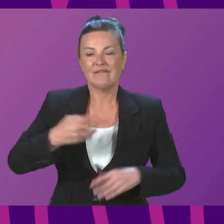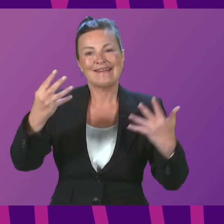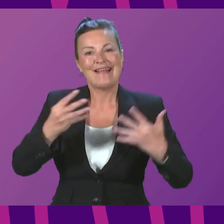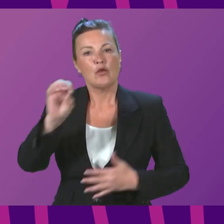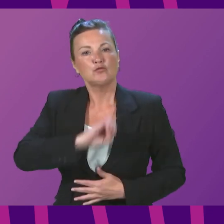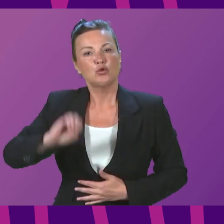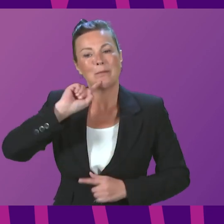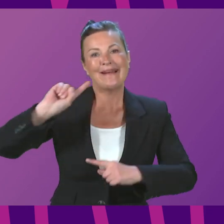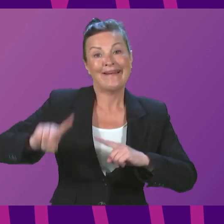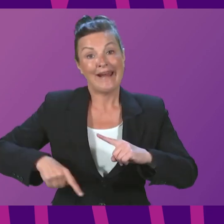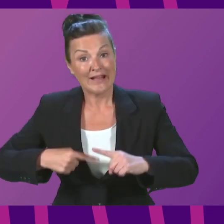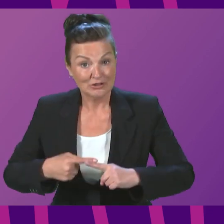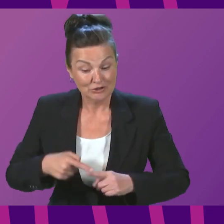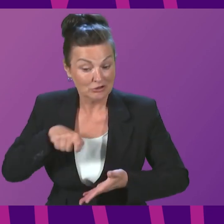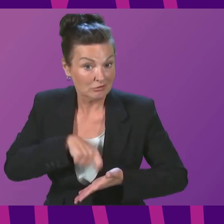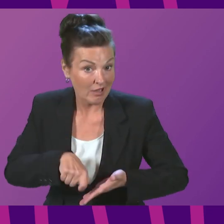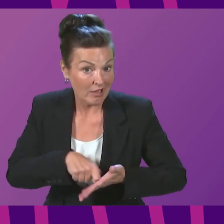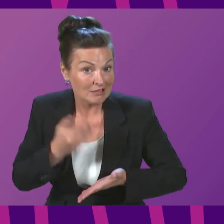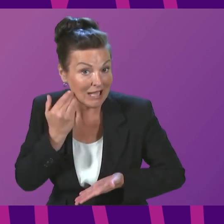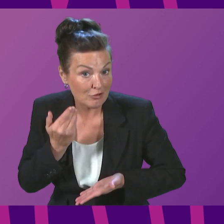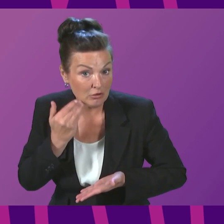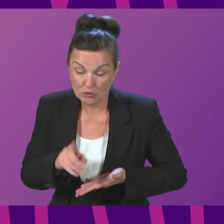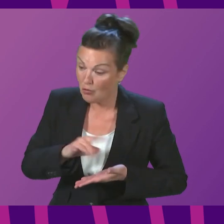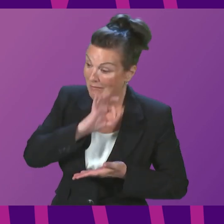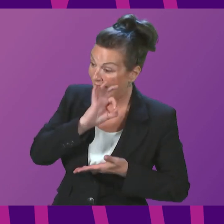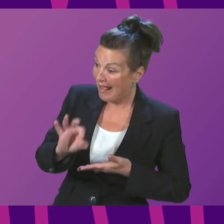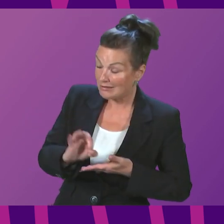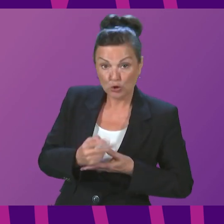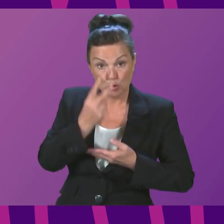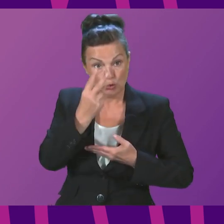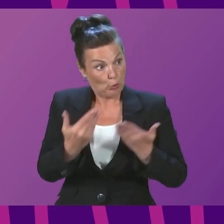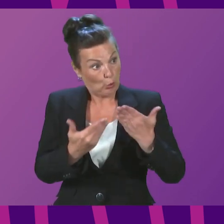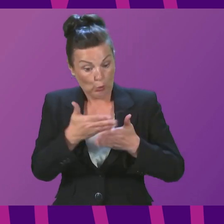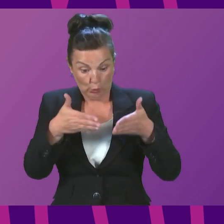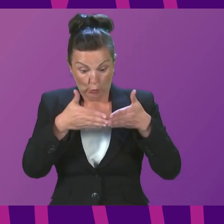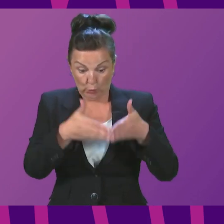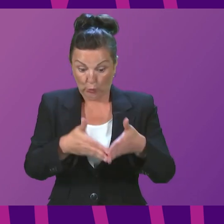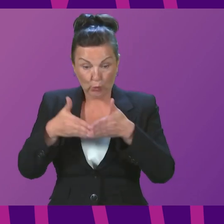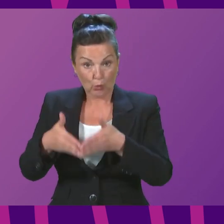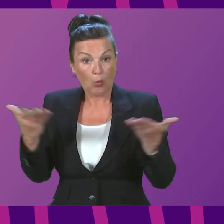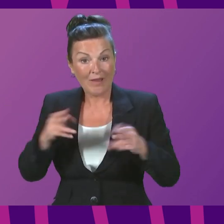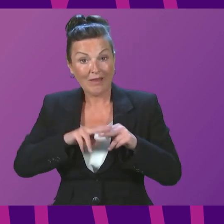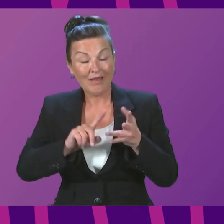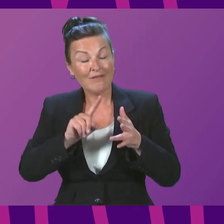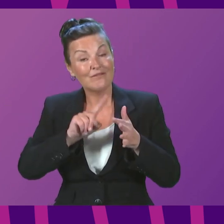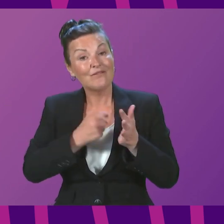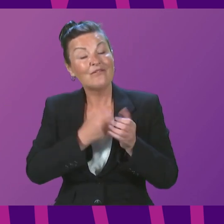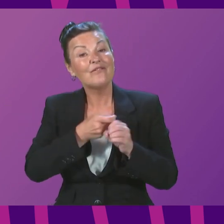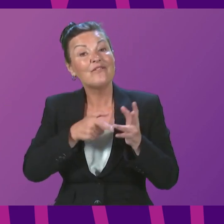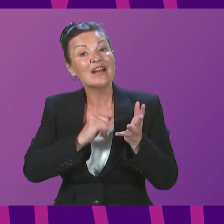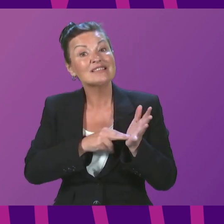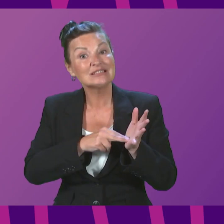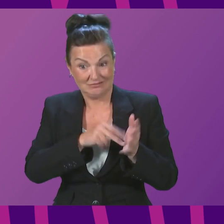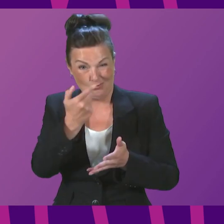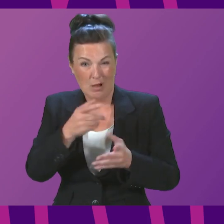diary, apparently. Can I ask if the two new vessels sitting at Ferguson Marine in Port Glasgow will be